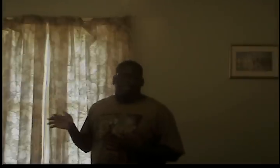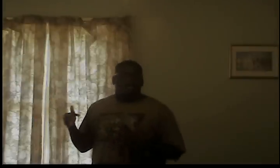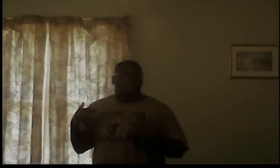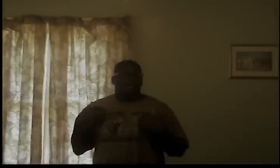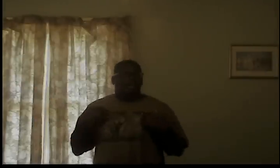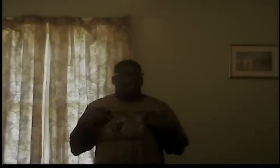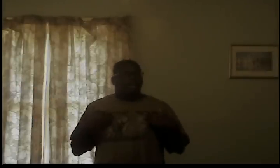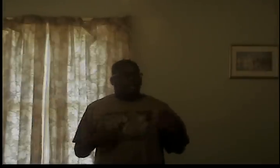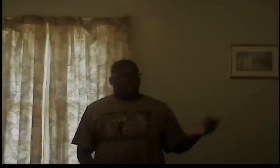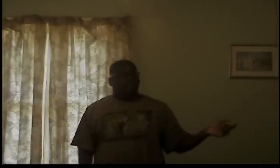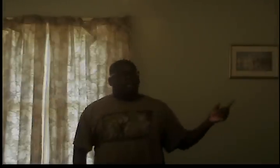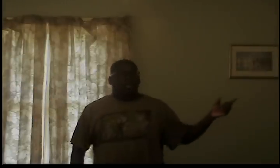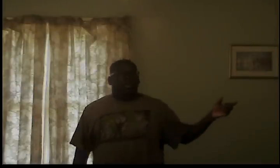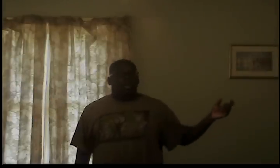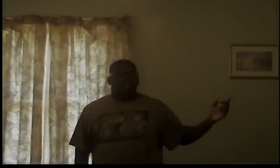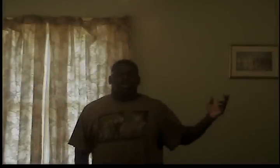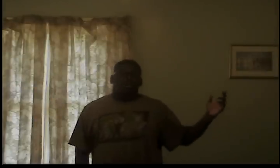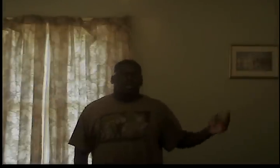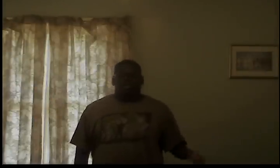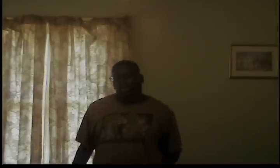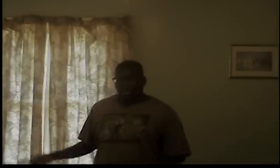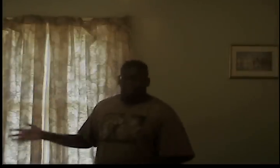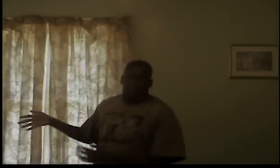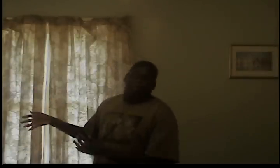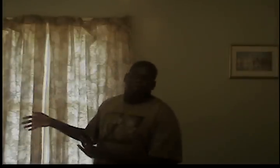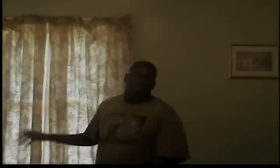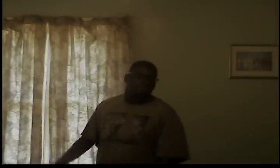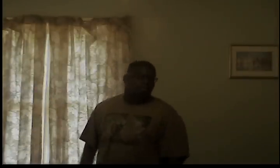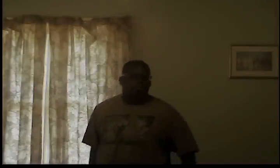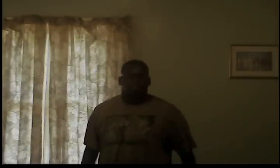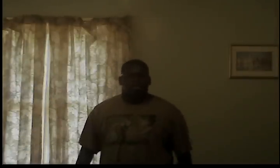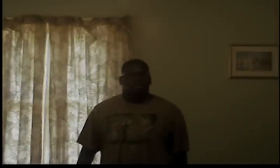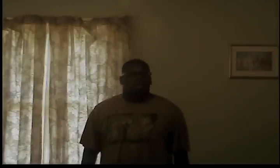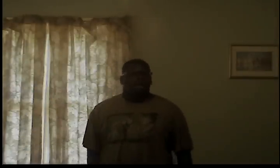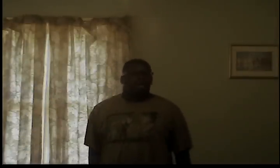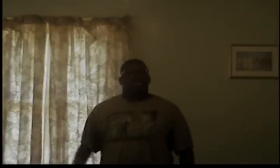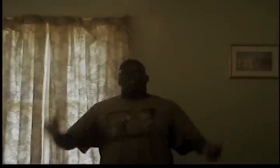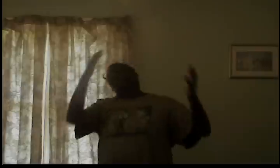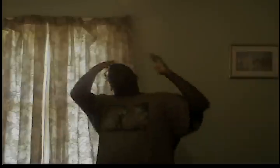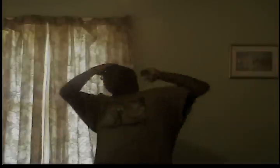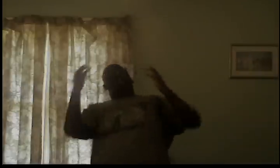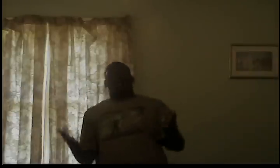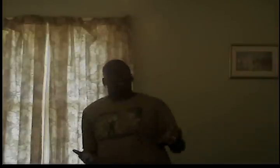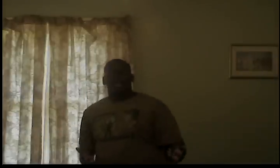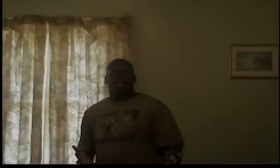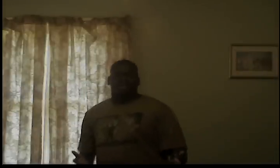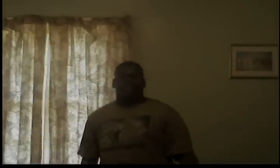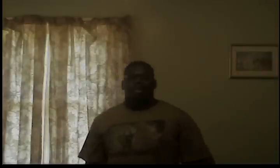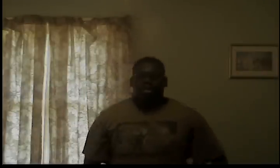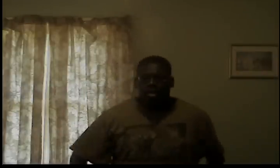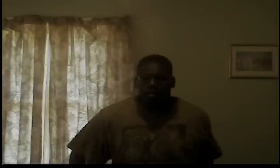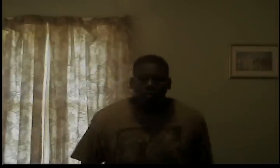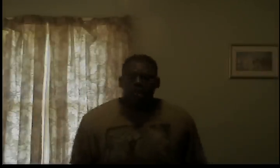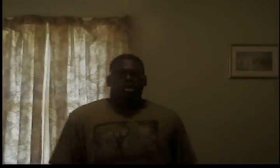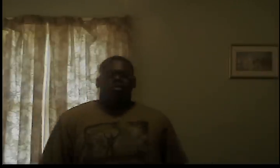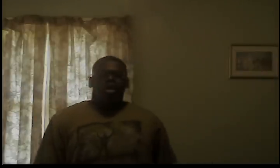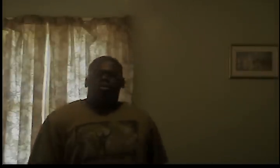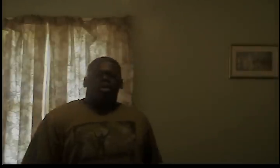as me taking a gun and shooting you and that might be worse are you retarded what is wrong with